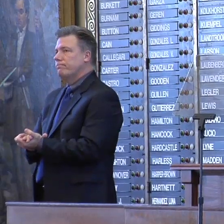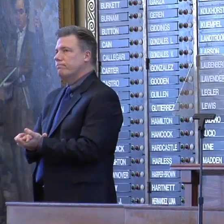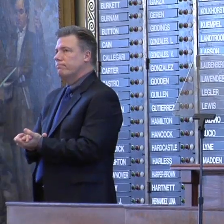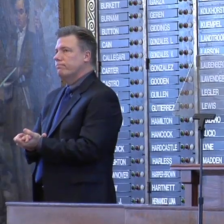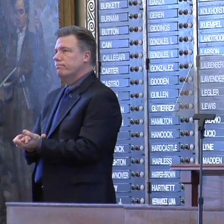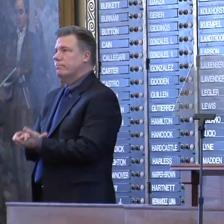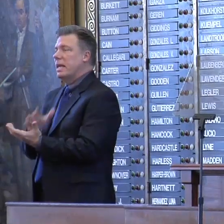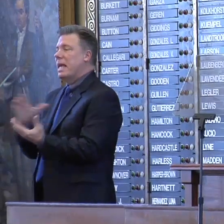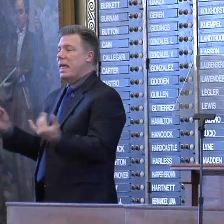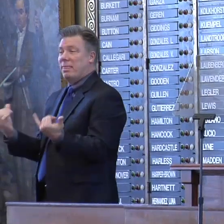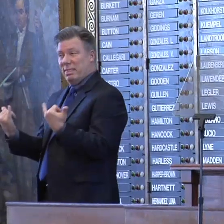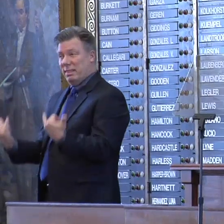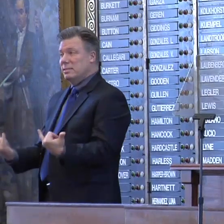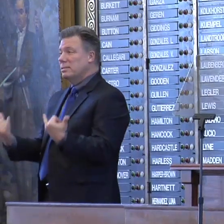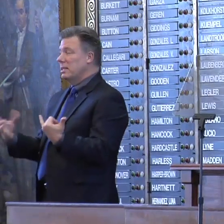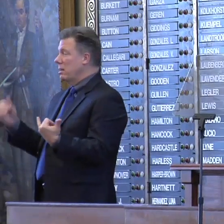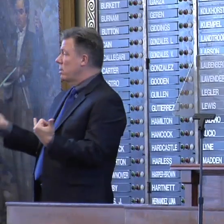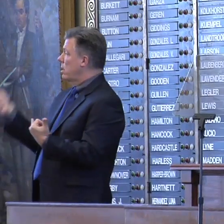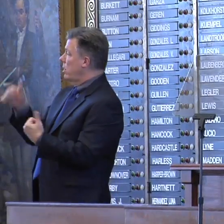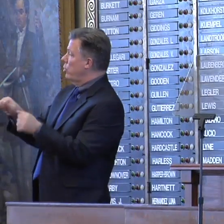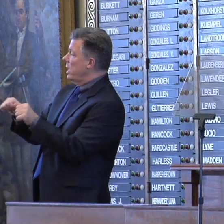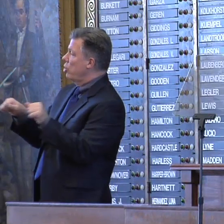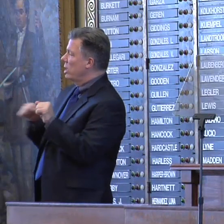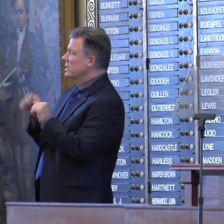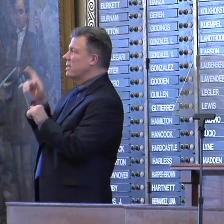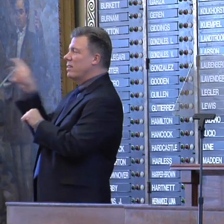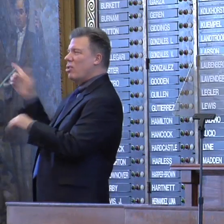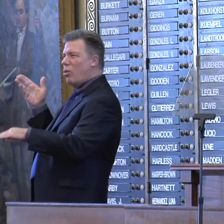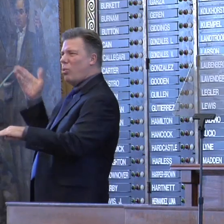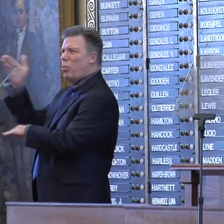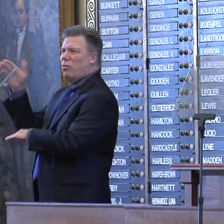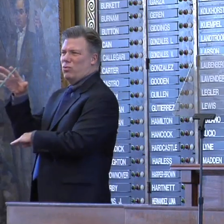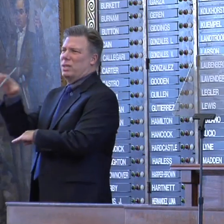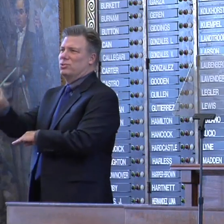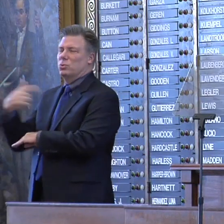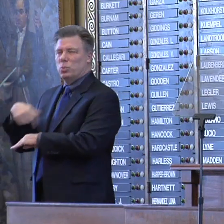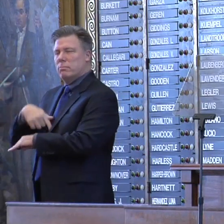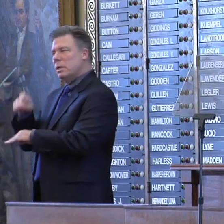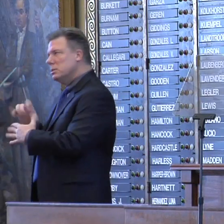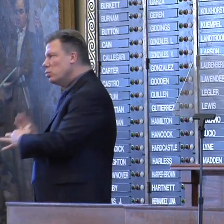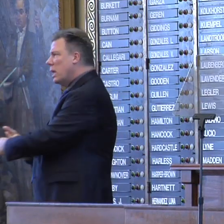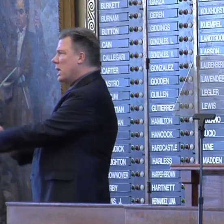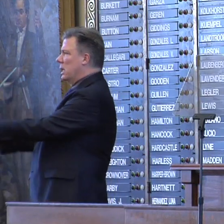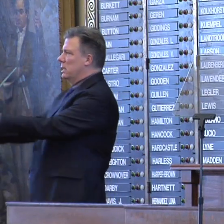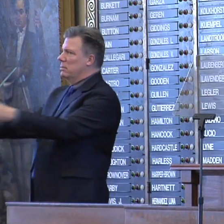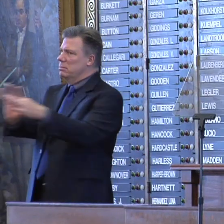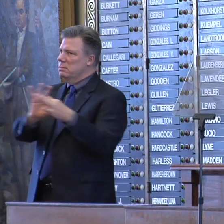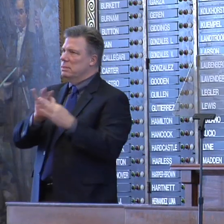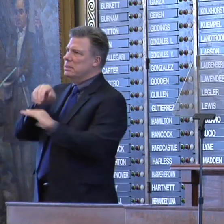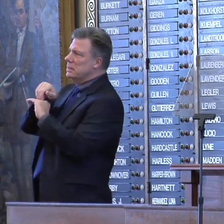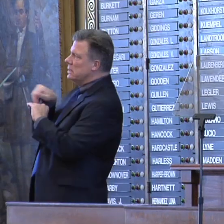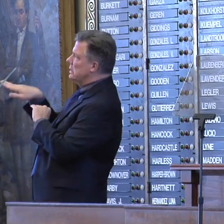In this and other areas of overreach, we must be united in sending one clear and